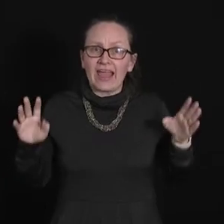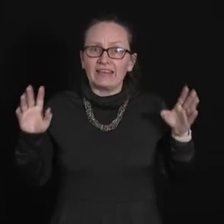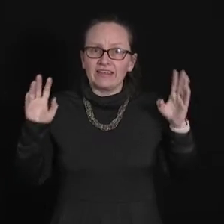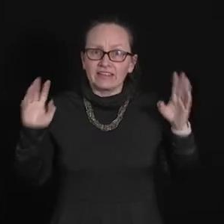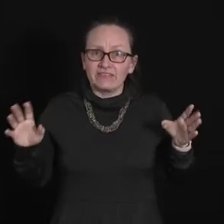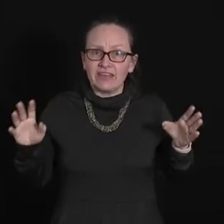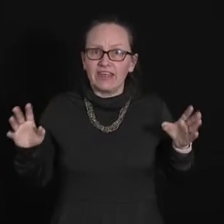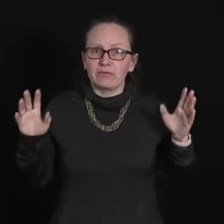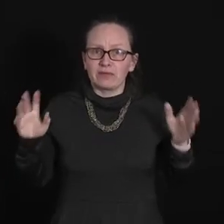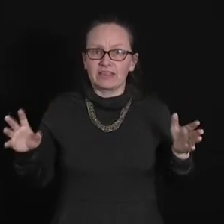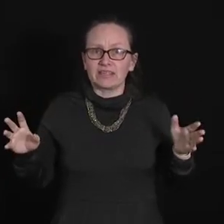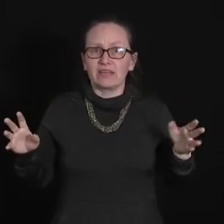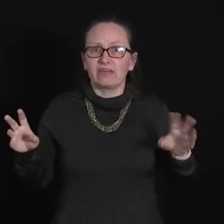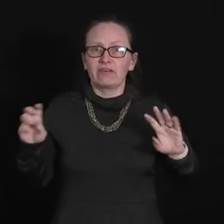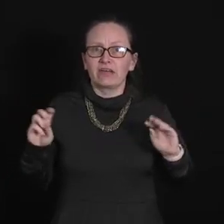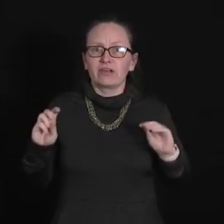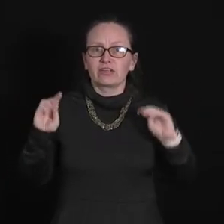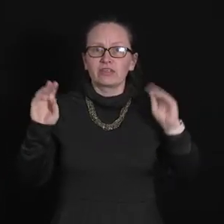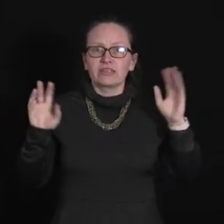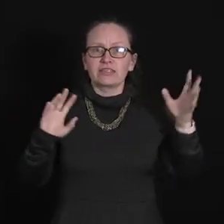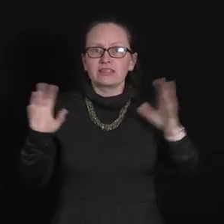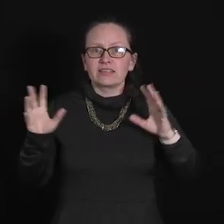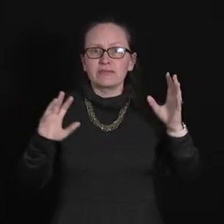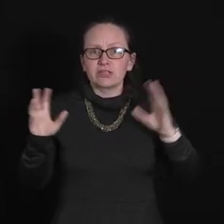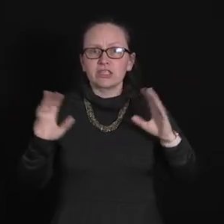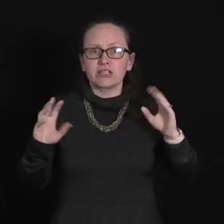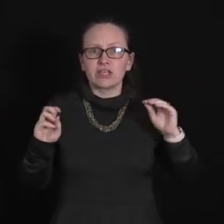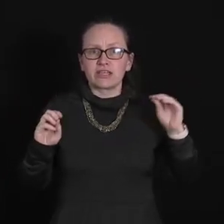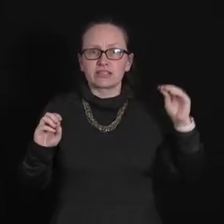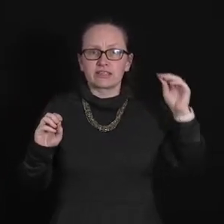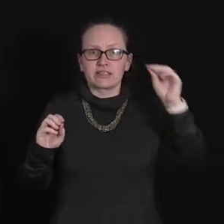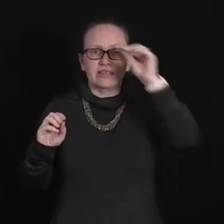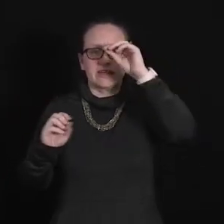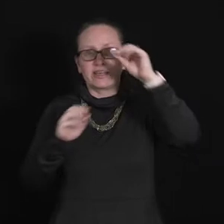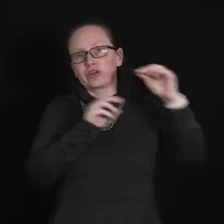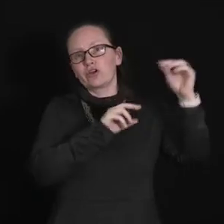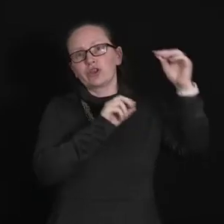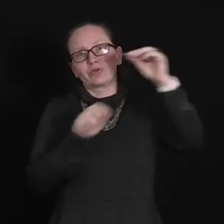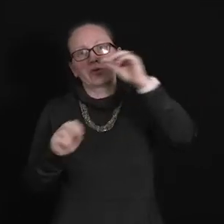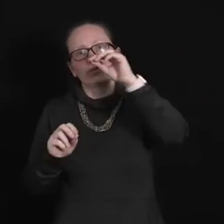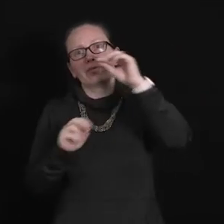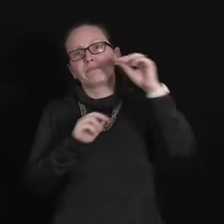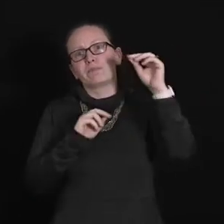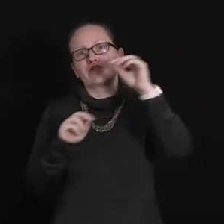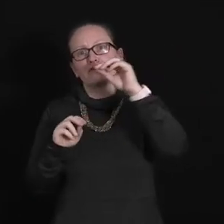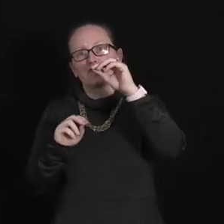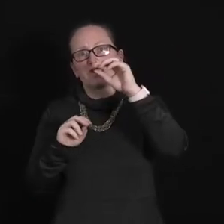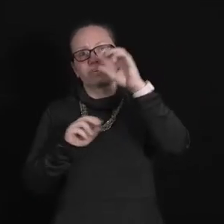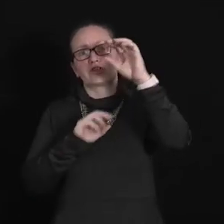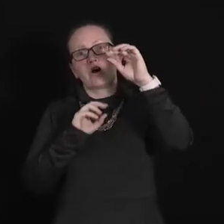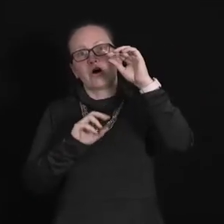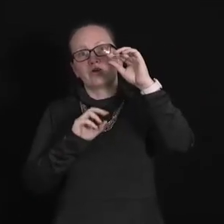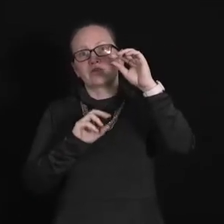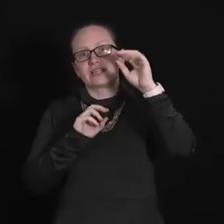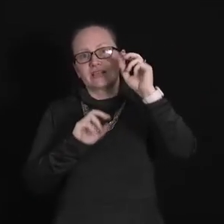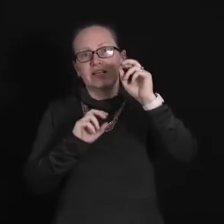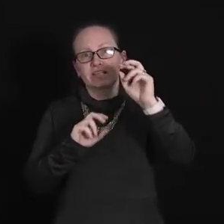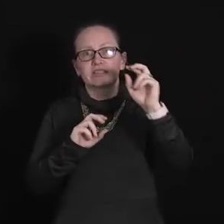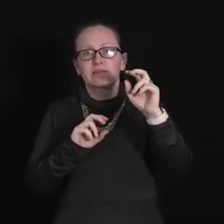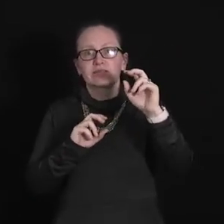interfere with itself. So this seems to suggest that it can go through both of those holes in the Young's double